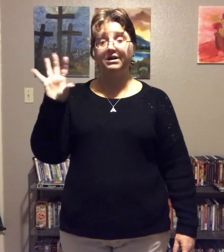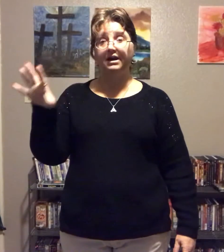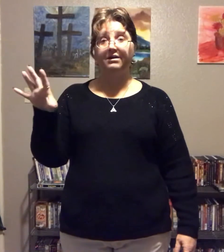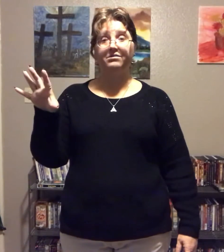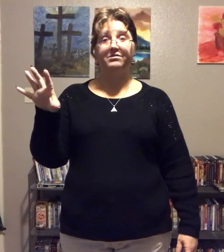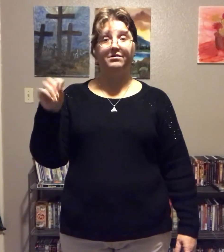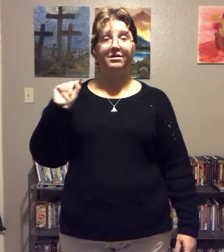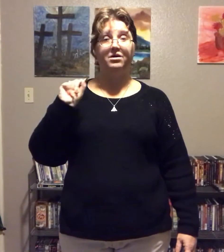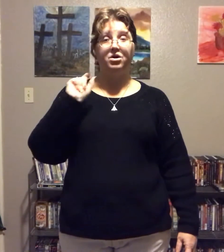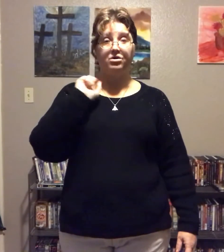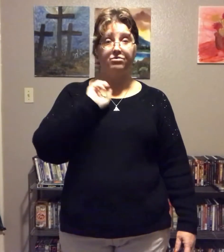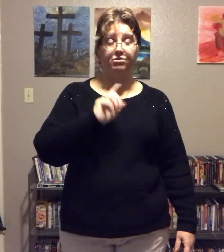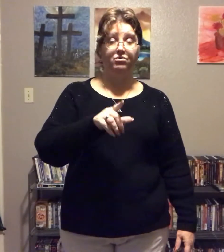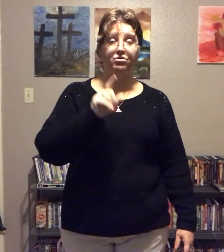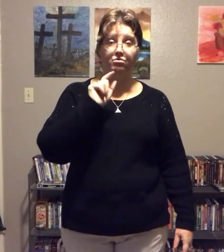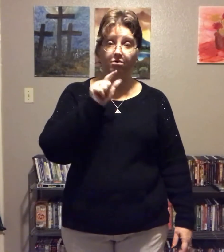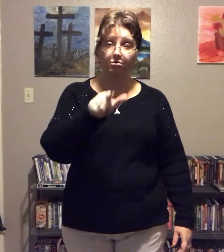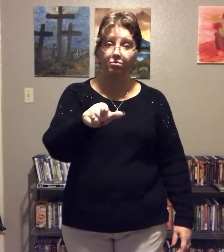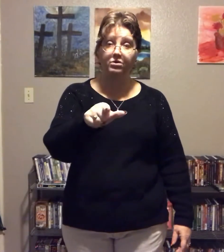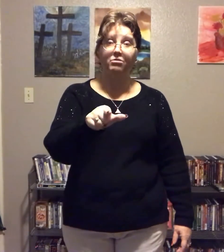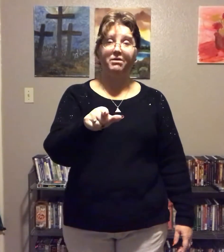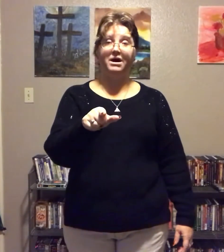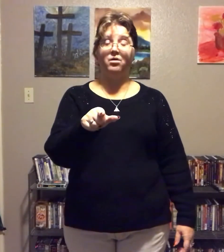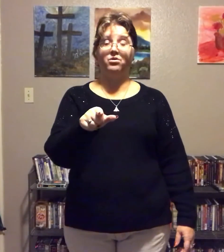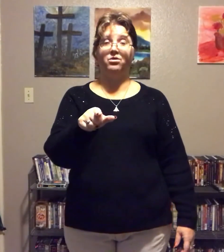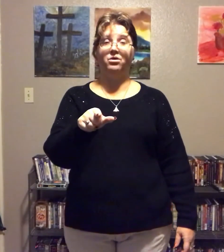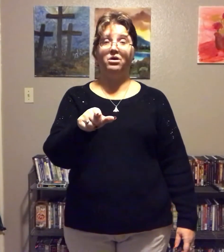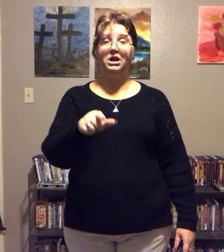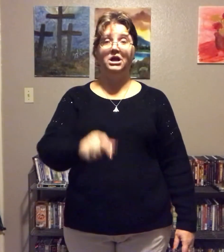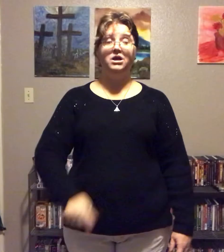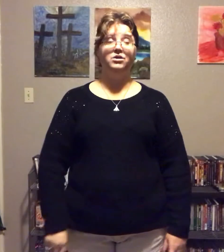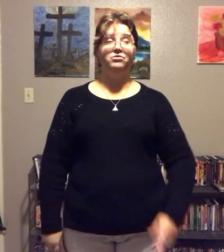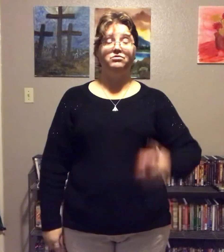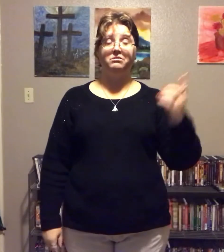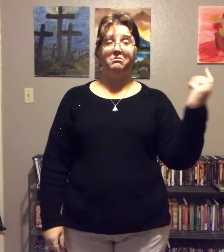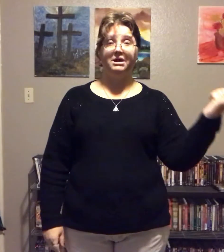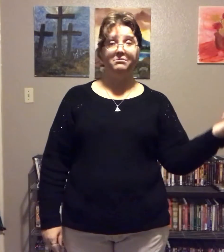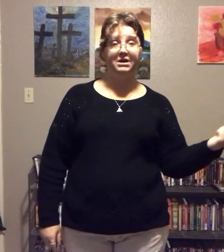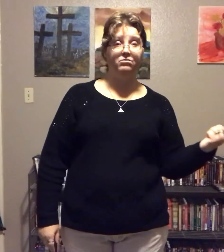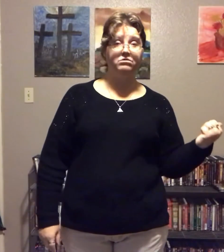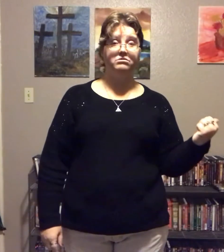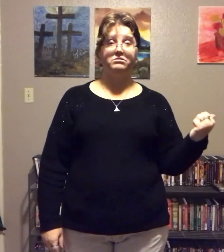days. Through your own willpower. Using man-made rules.